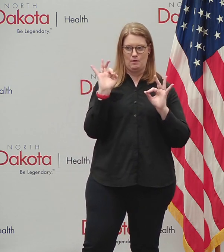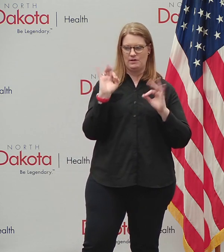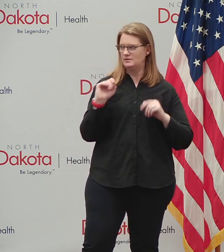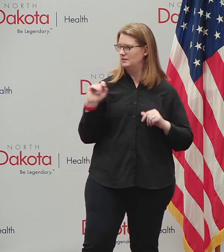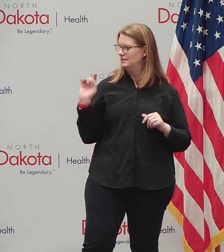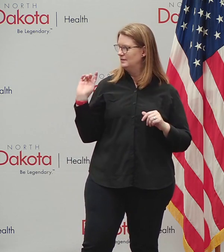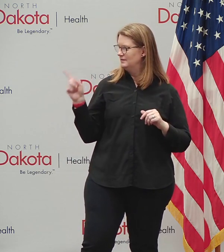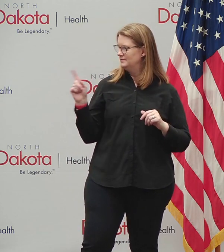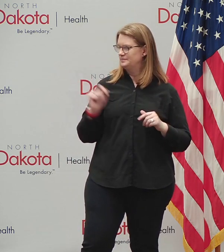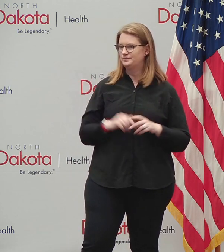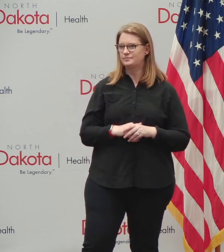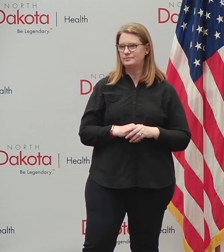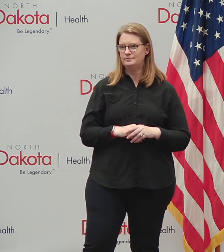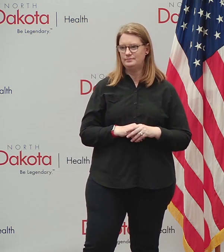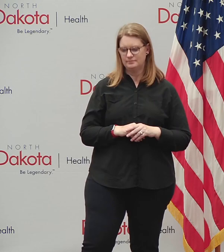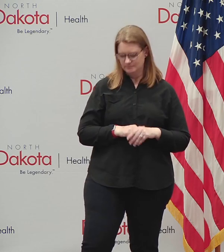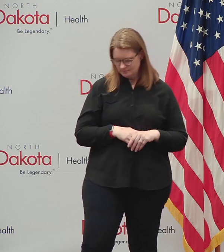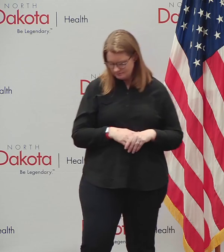First question is for Chris Jones.